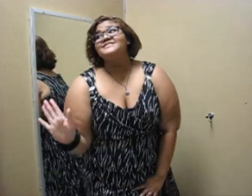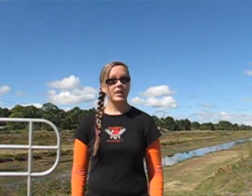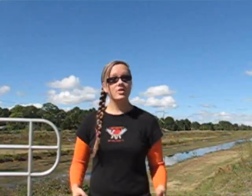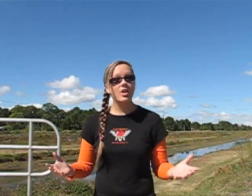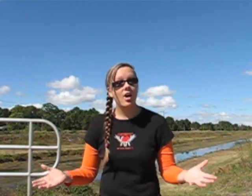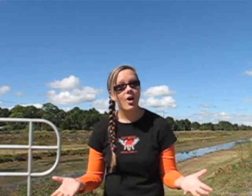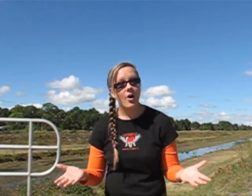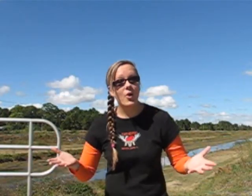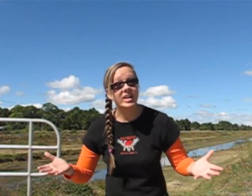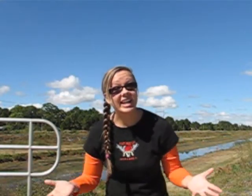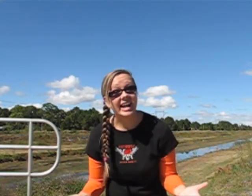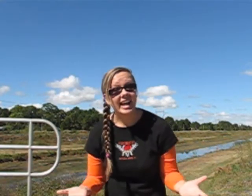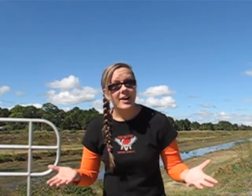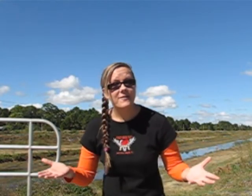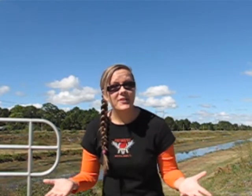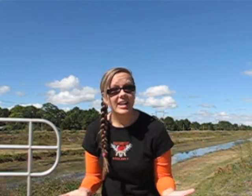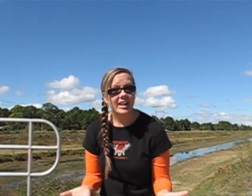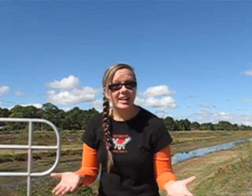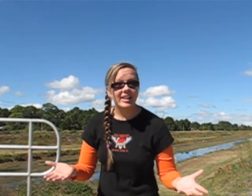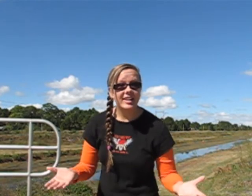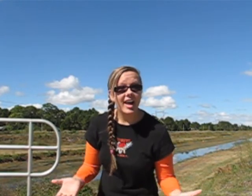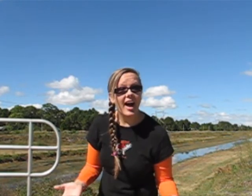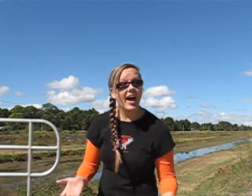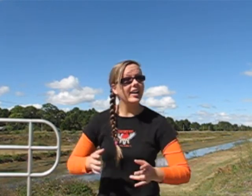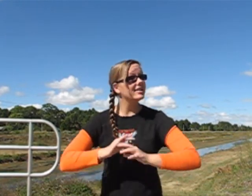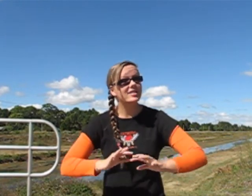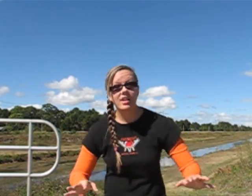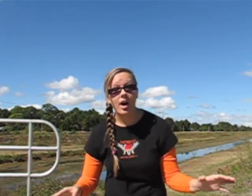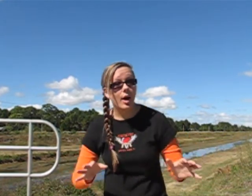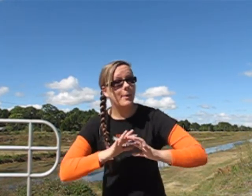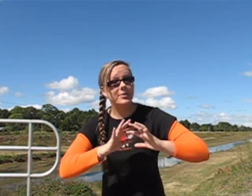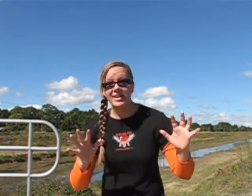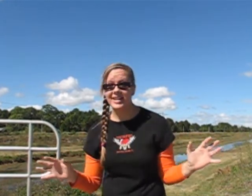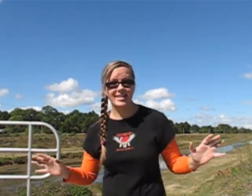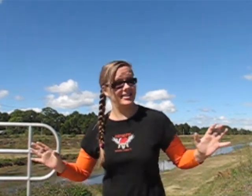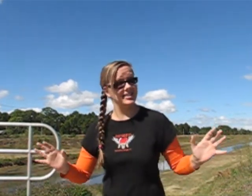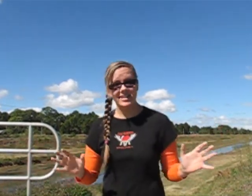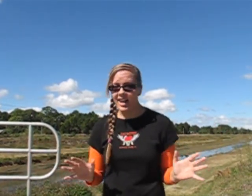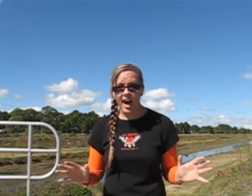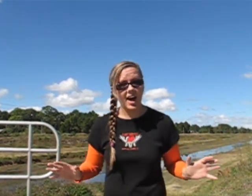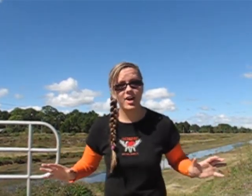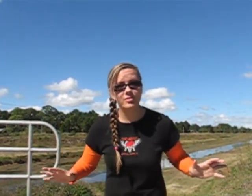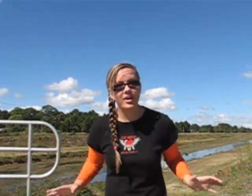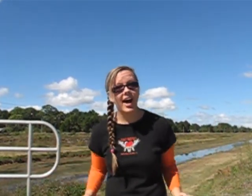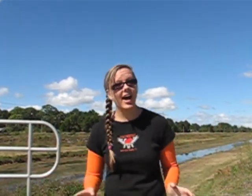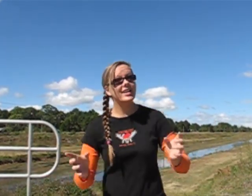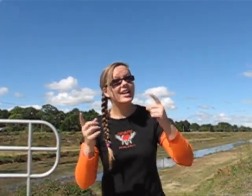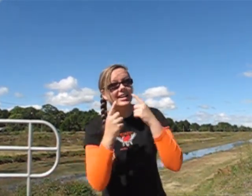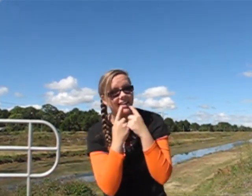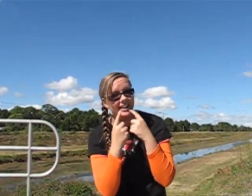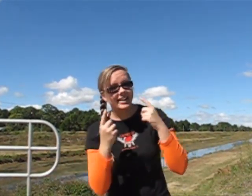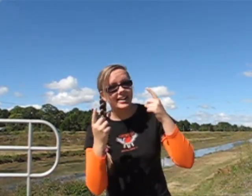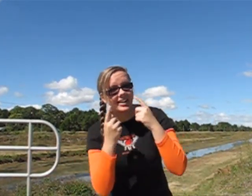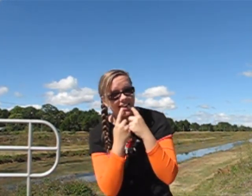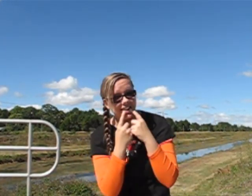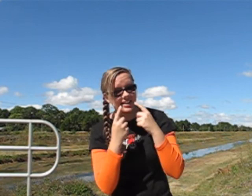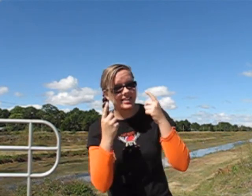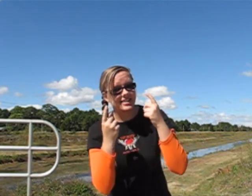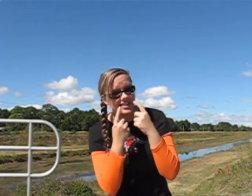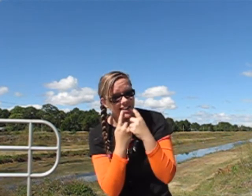that's on And feel like something's not right In this